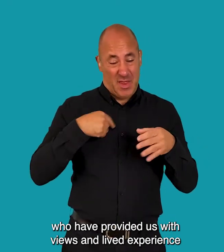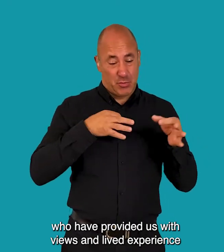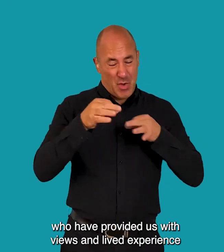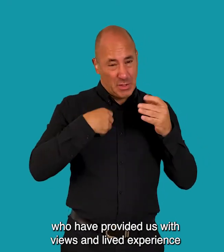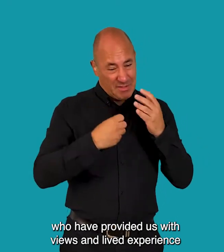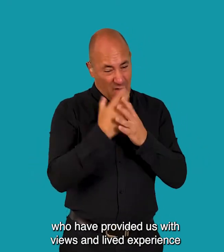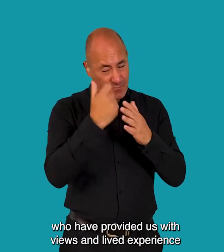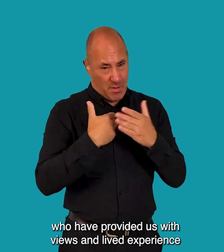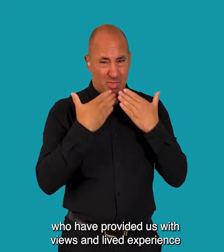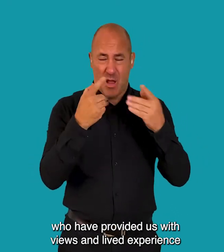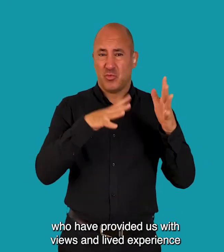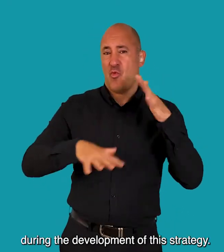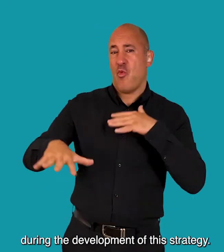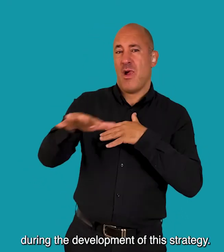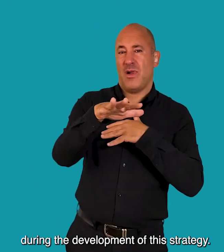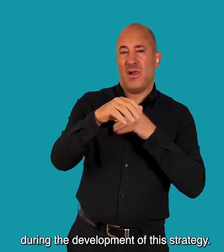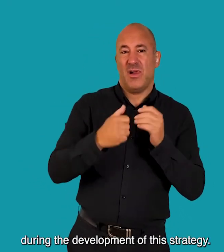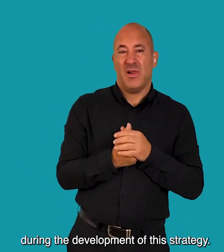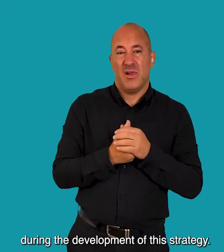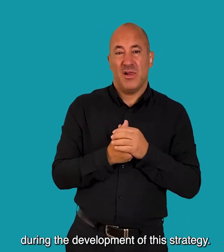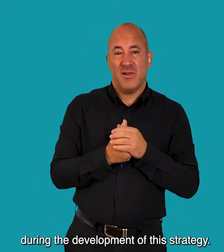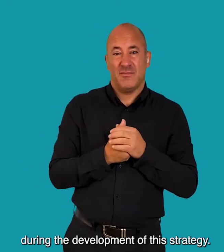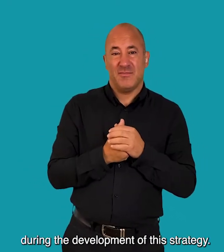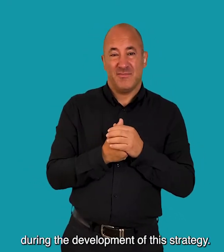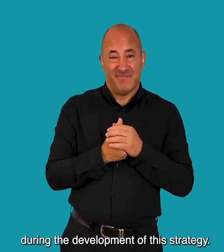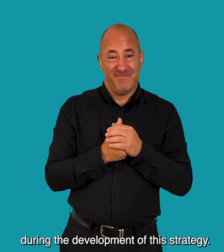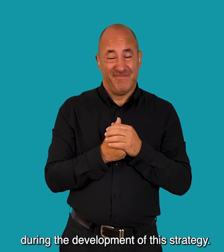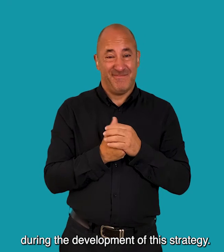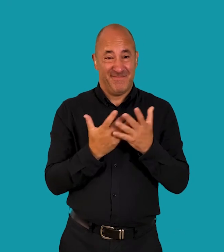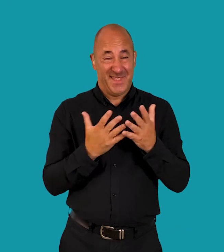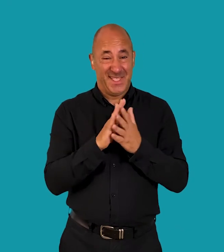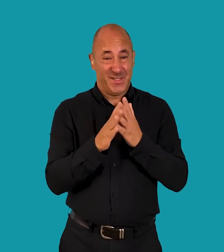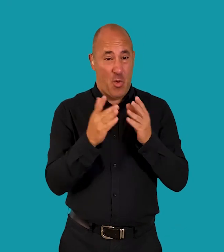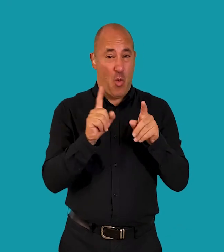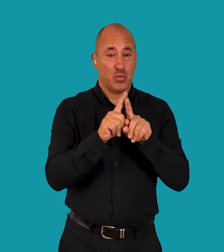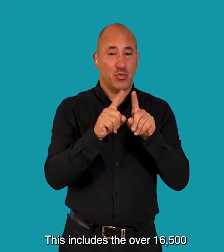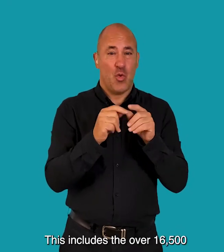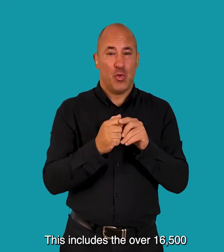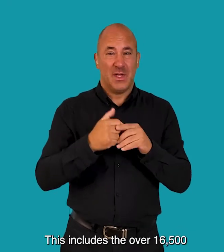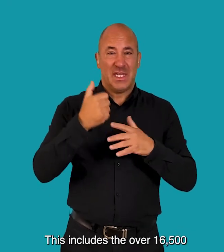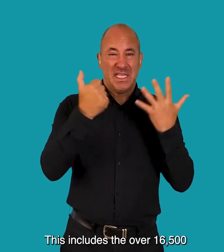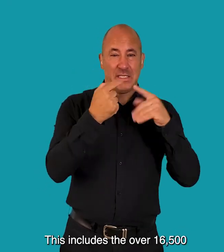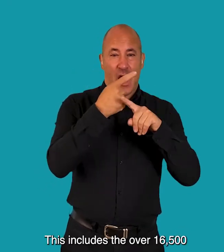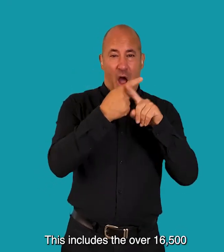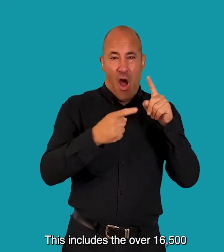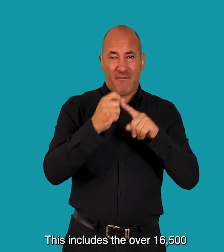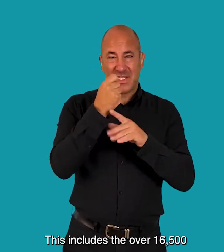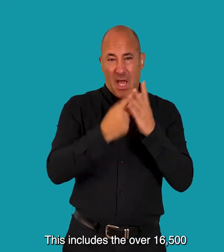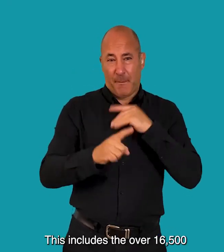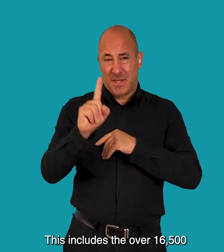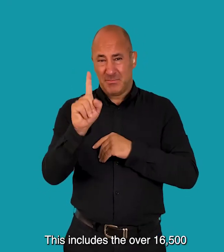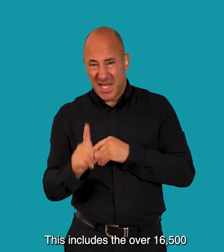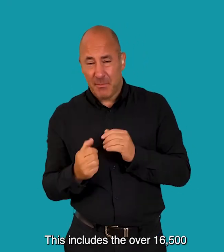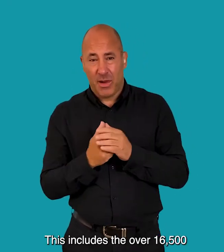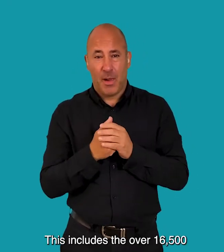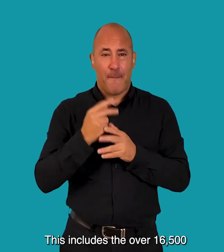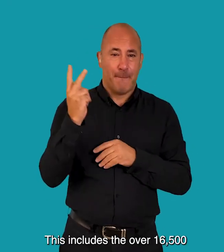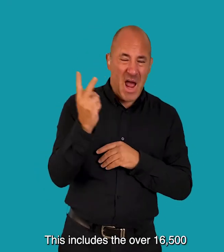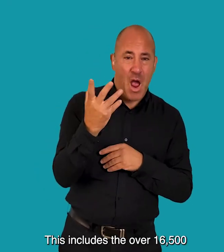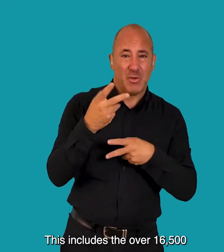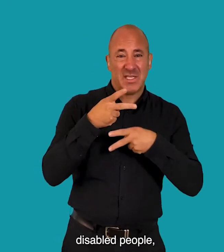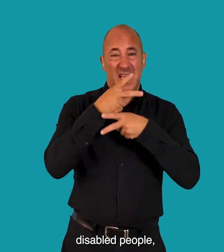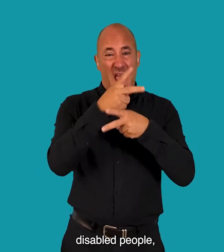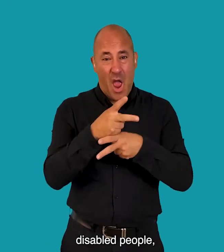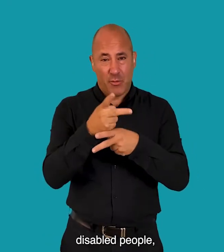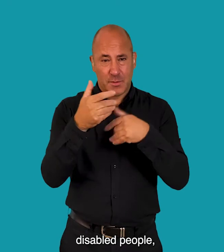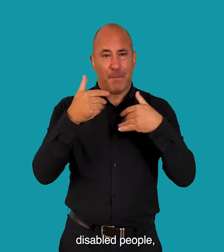views and lived experience during the development of this strategy This includes the over 16,500